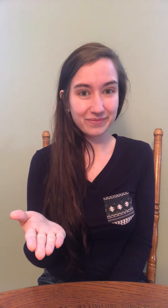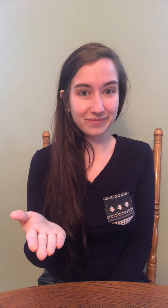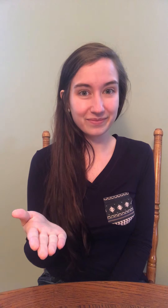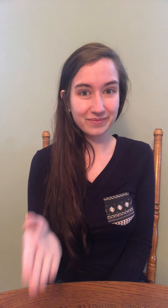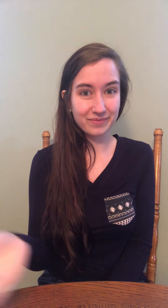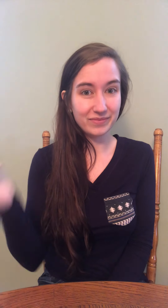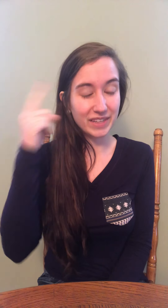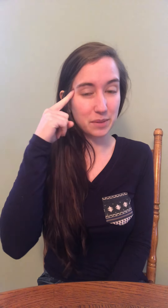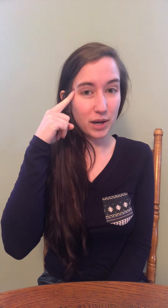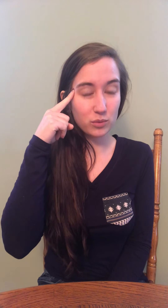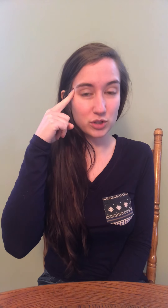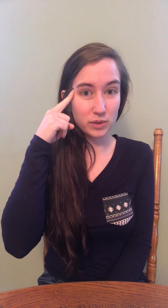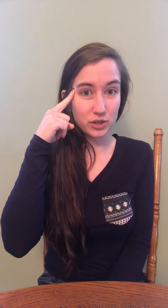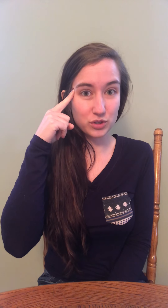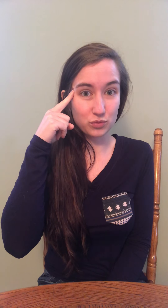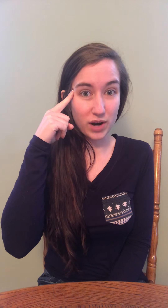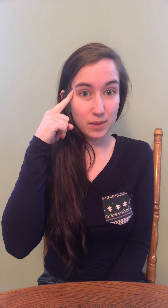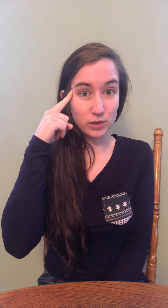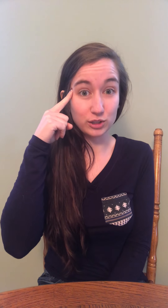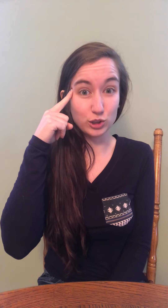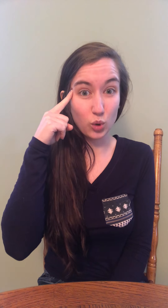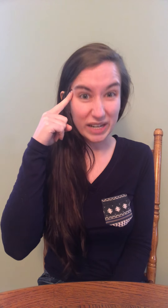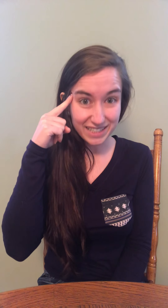Loint. Think about it. Which words rhyme with Loint?